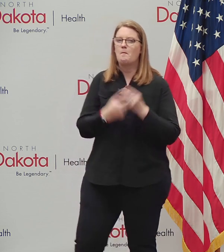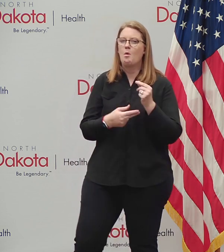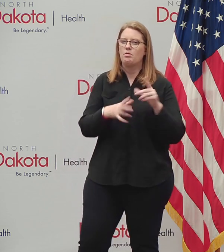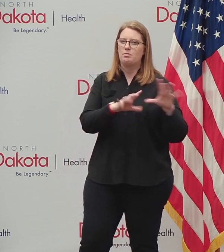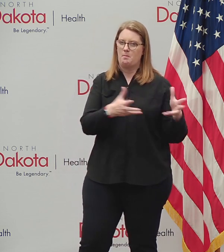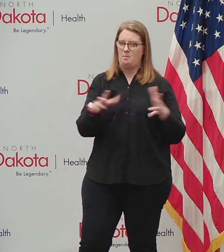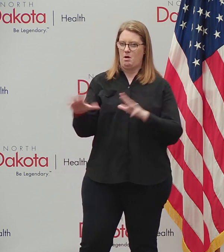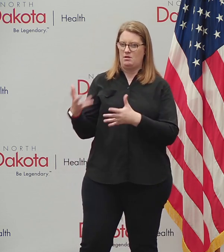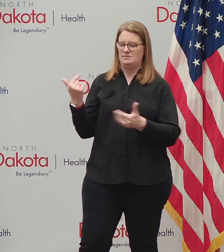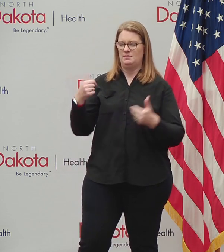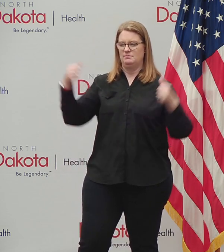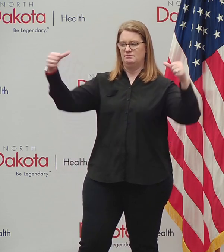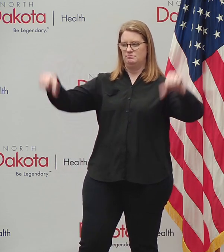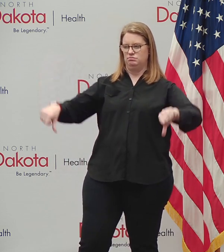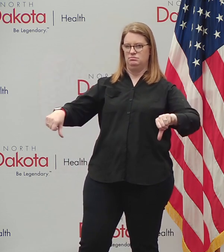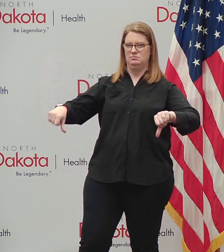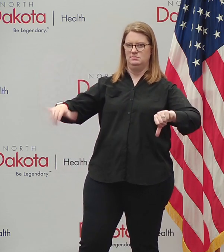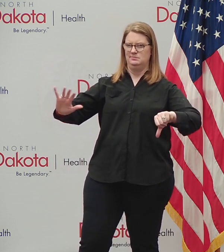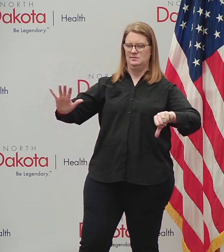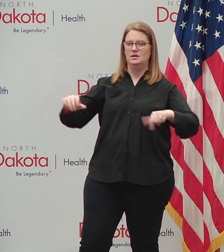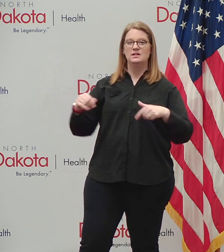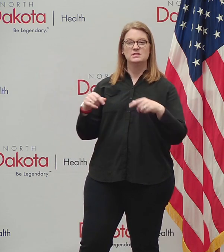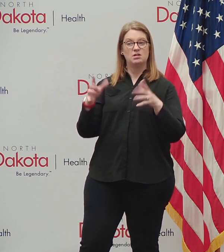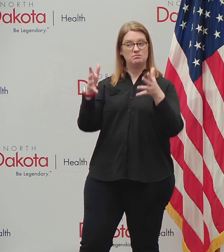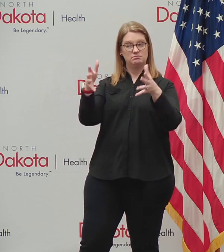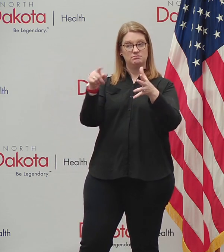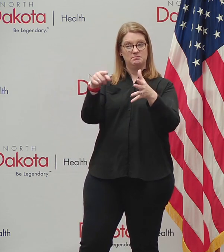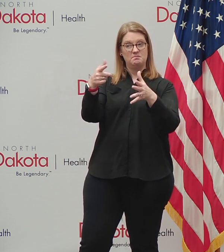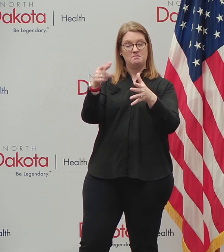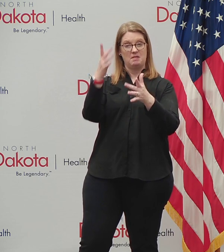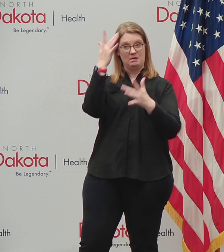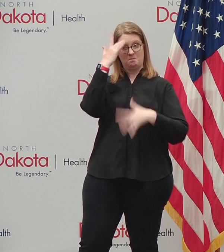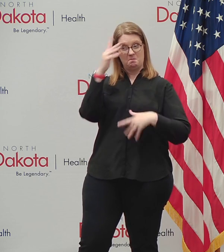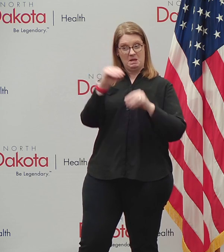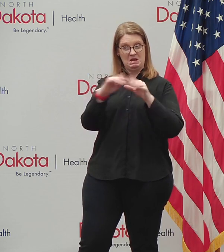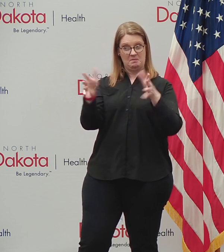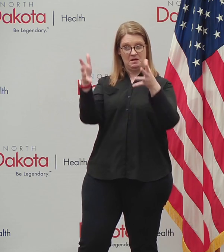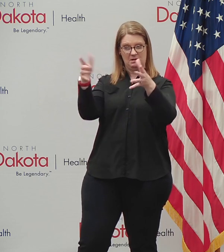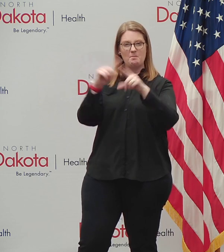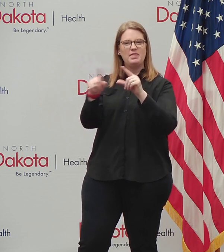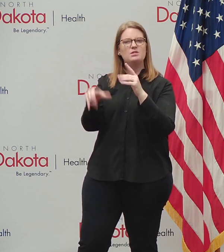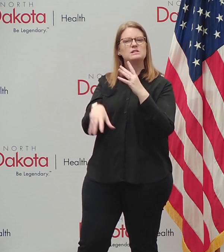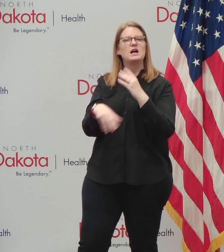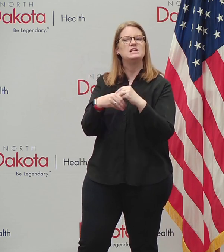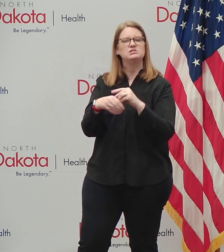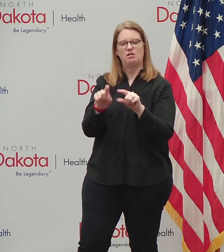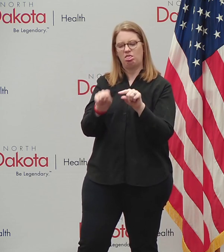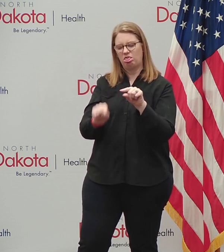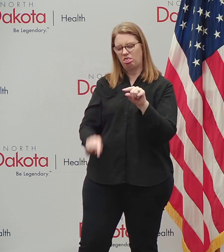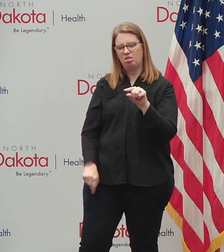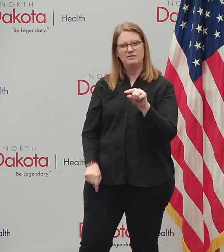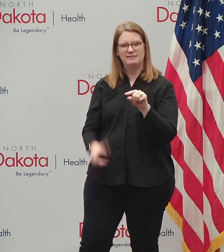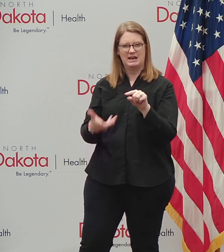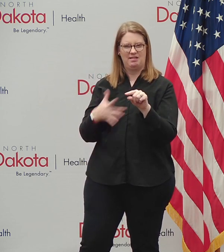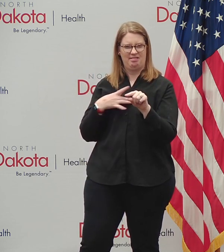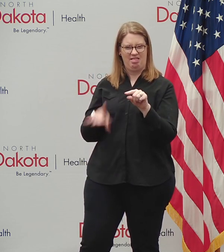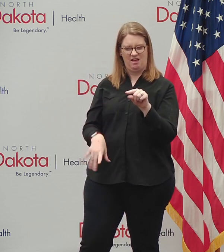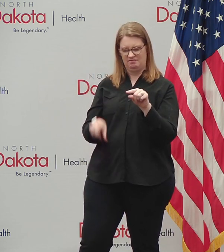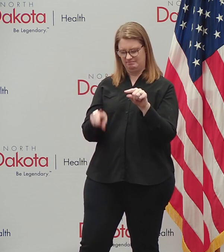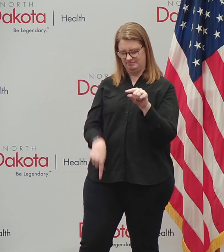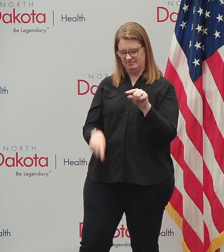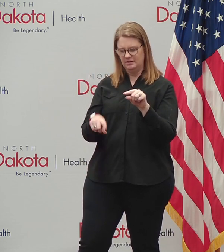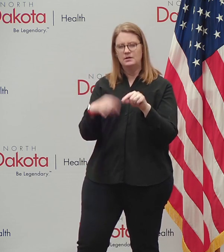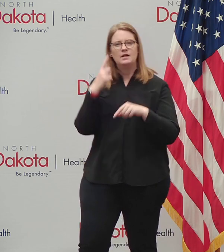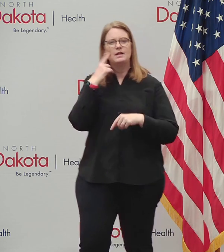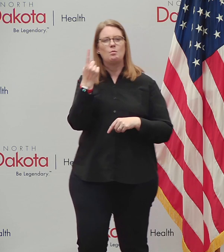against them because they didn't like the non pandemic related spending that was attached. So if they can stay focused on, I think they had